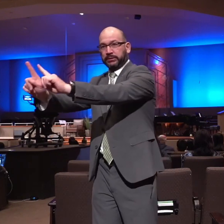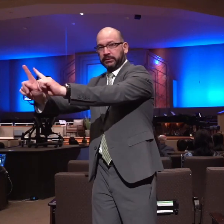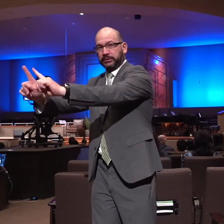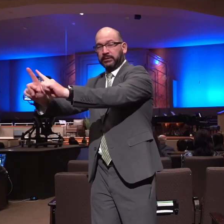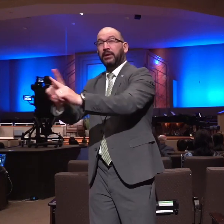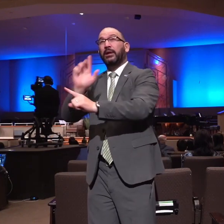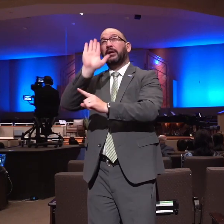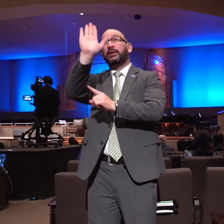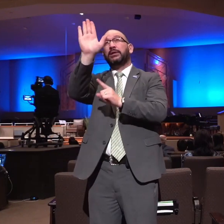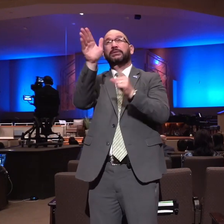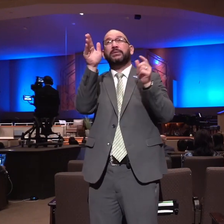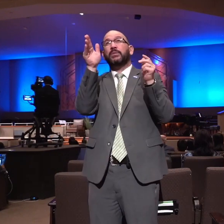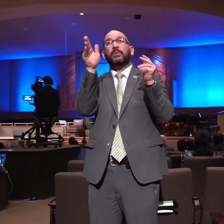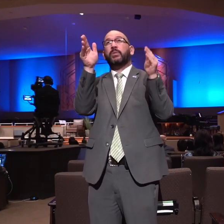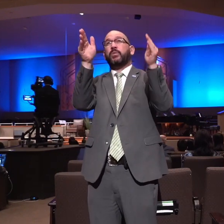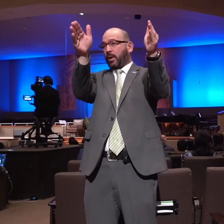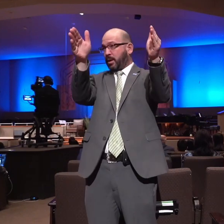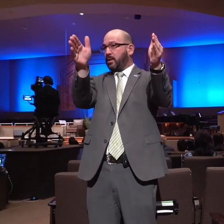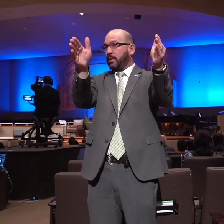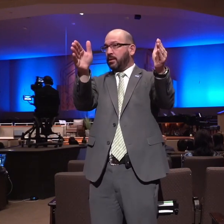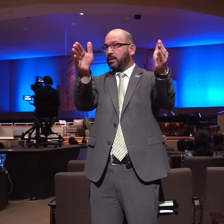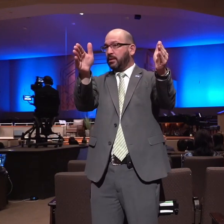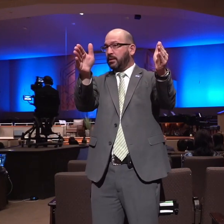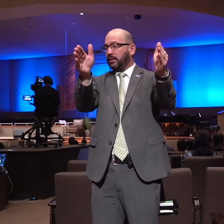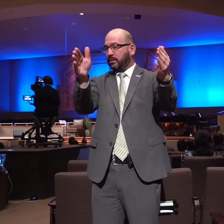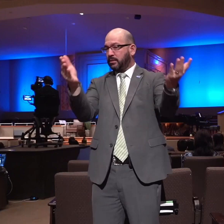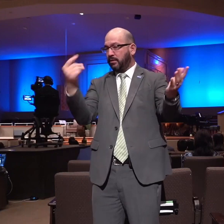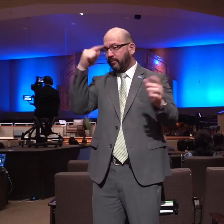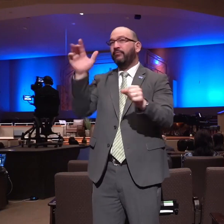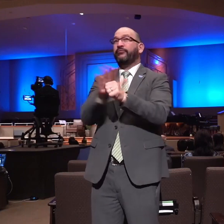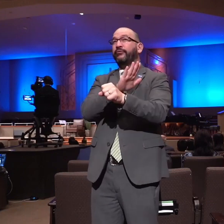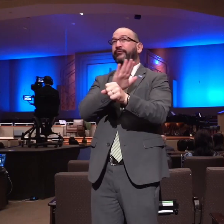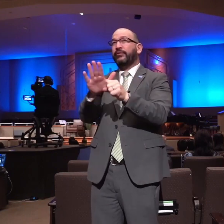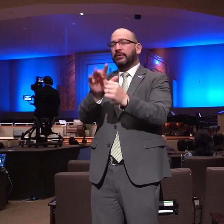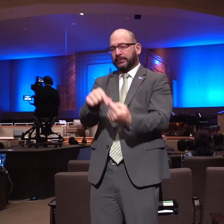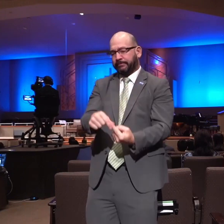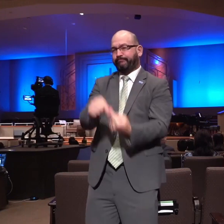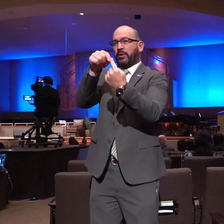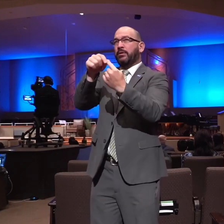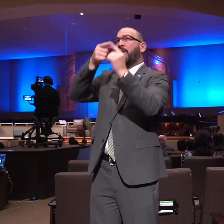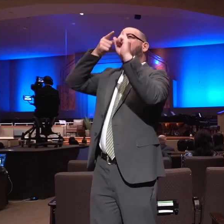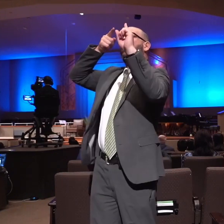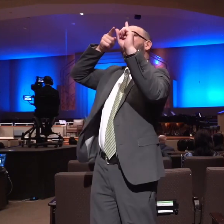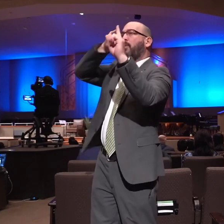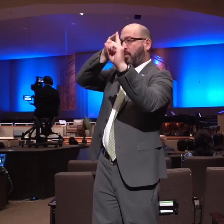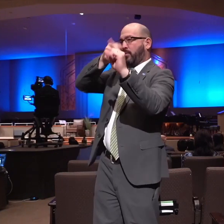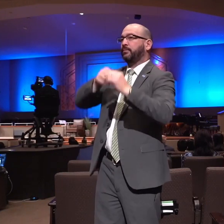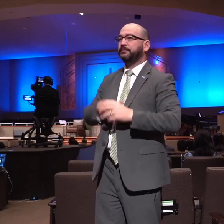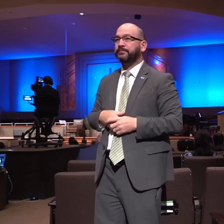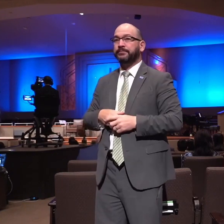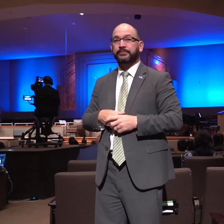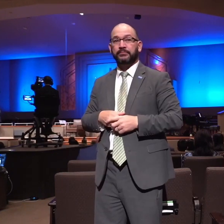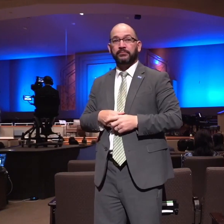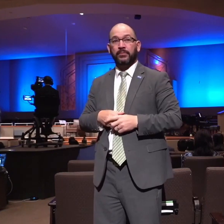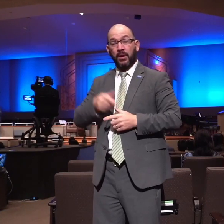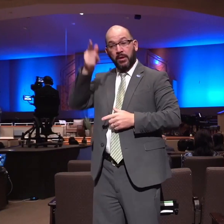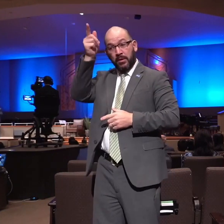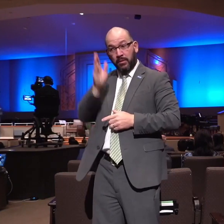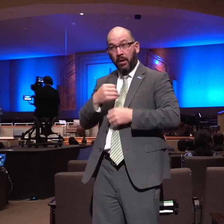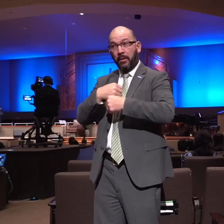distinct and creative way to fulfill a purpose now God had created Samson